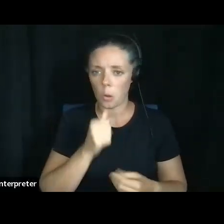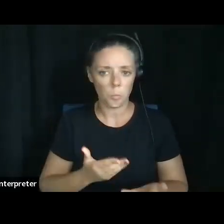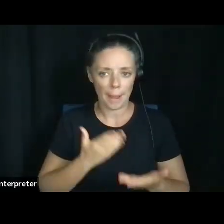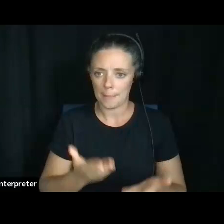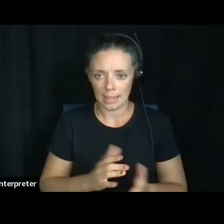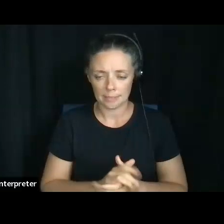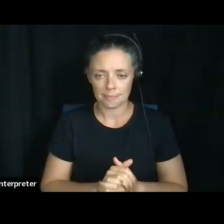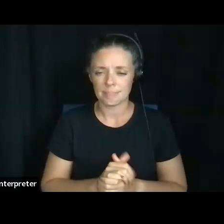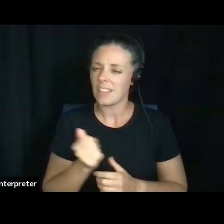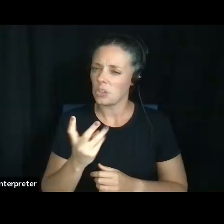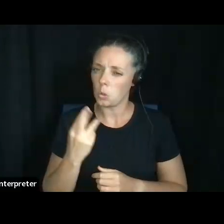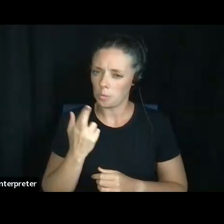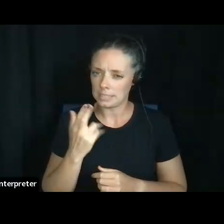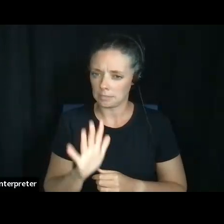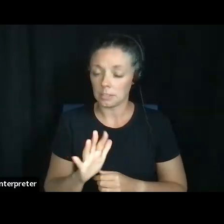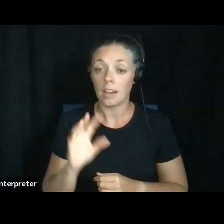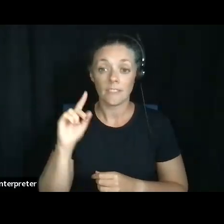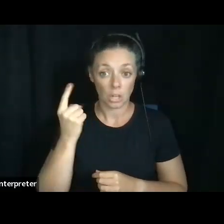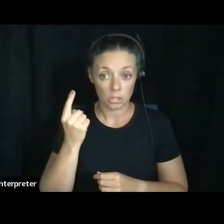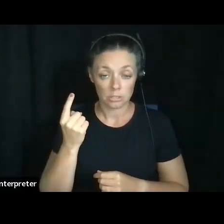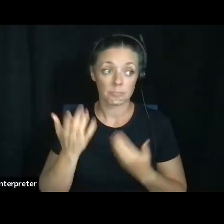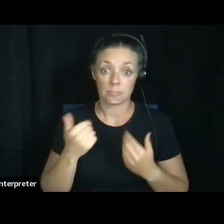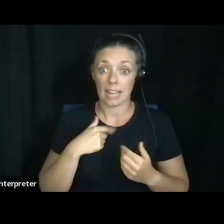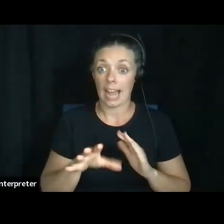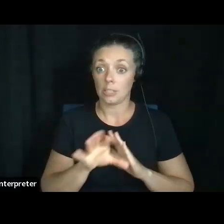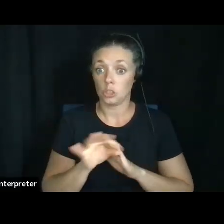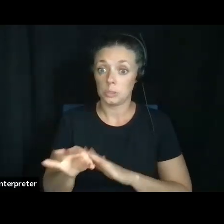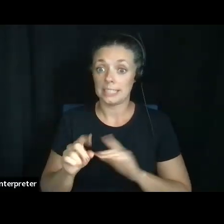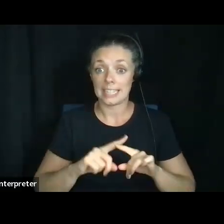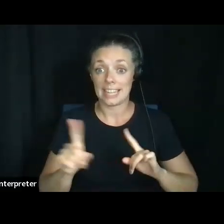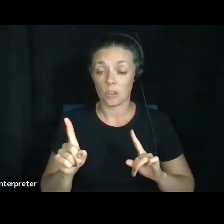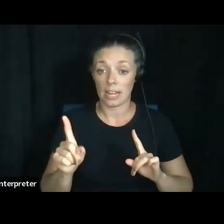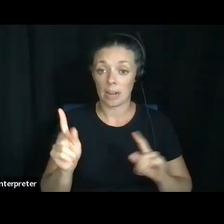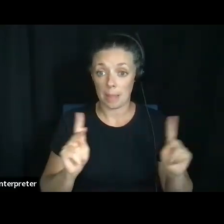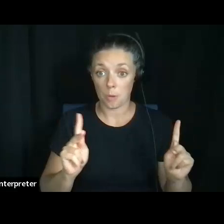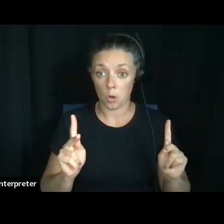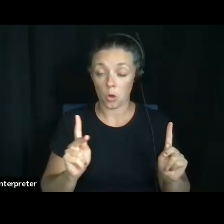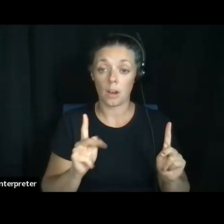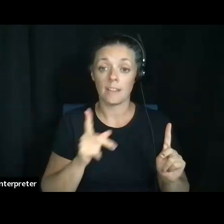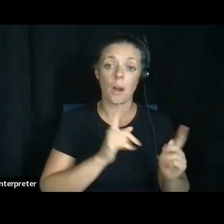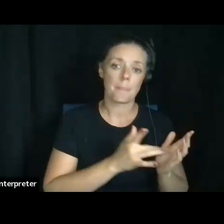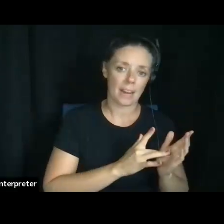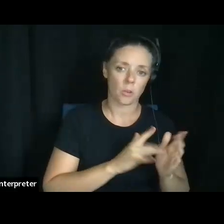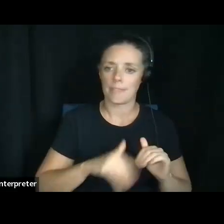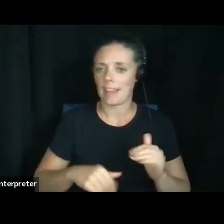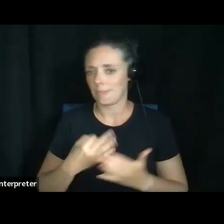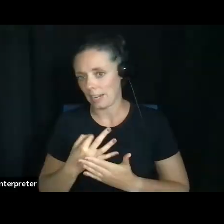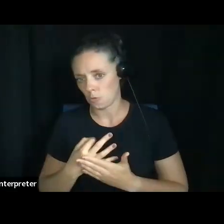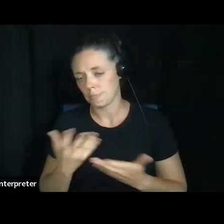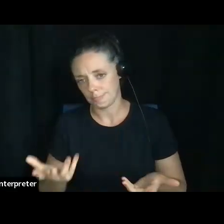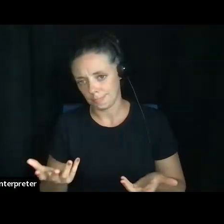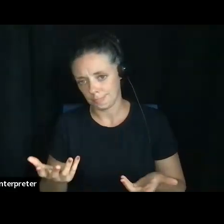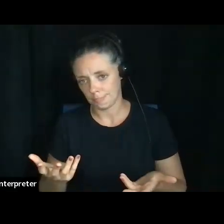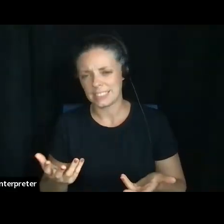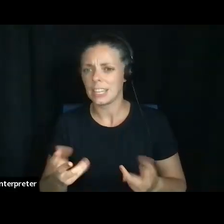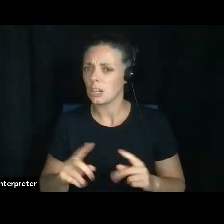reasons. First off, I may choose different people to make my medical decisions than my financial decisions. Um, because those